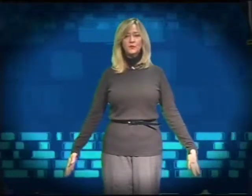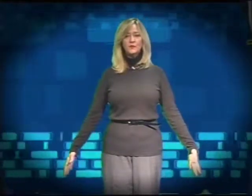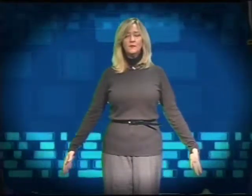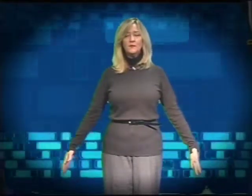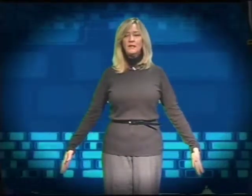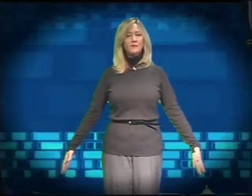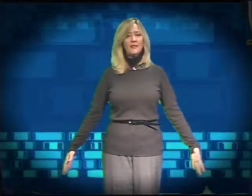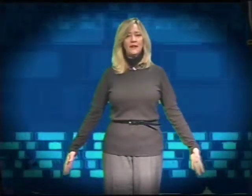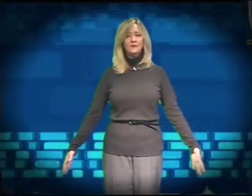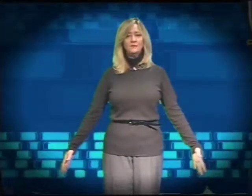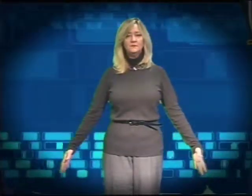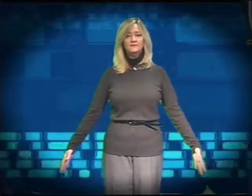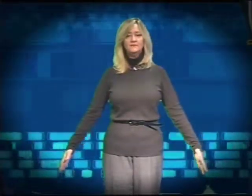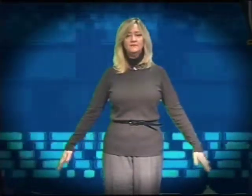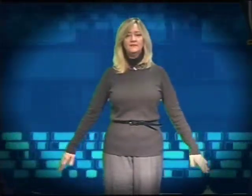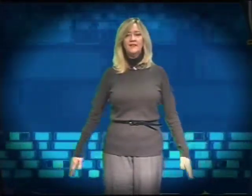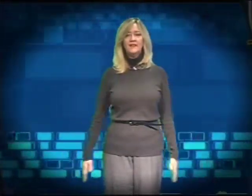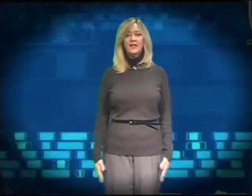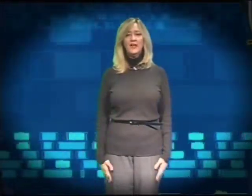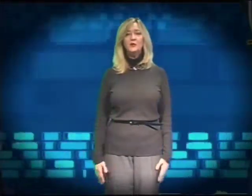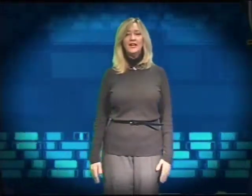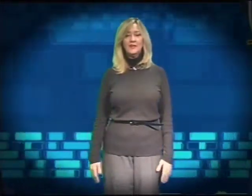Big breath out. And here we go.